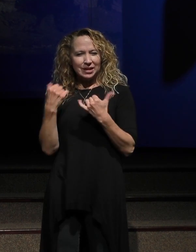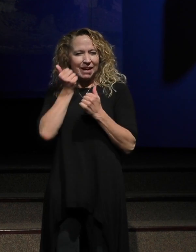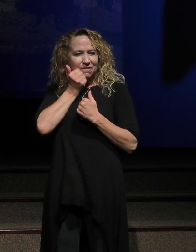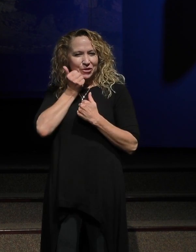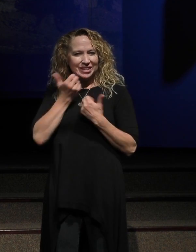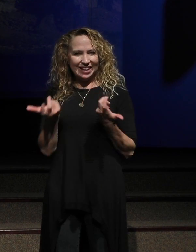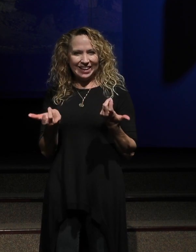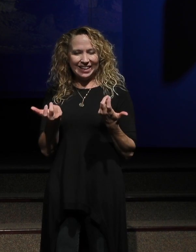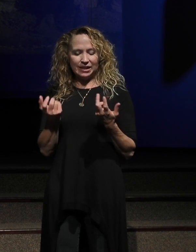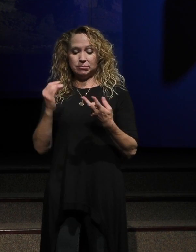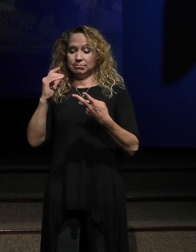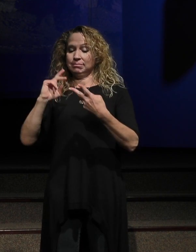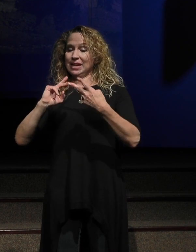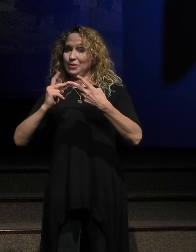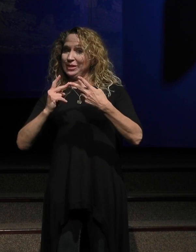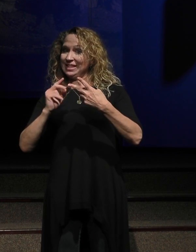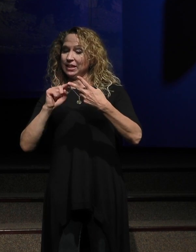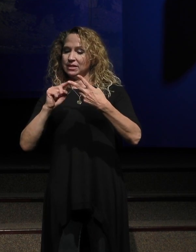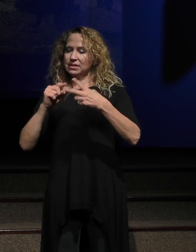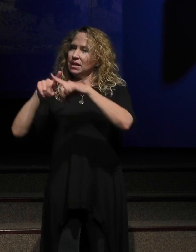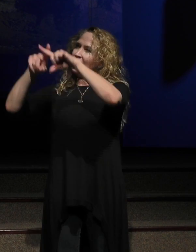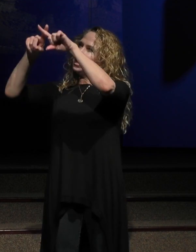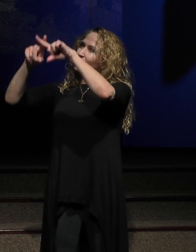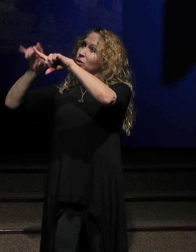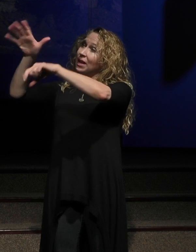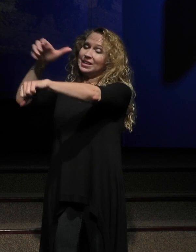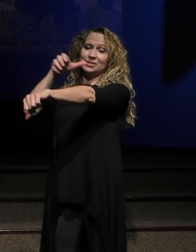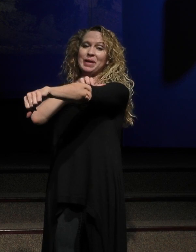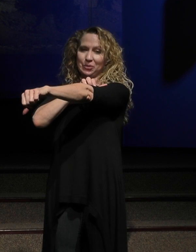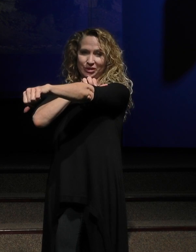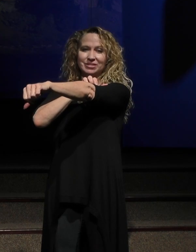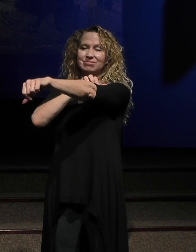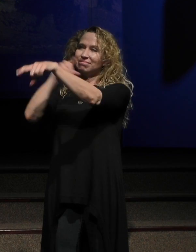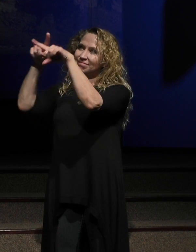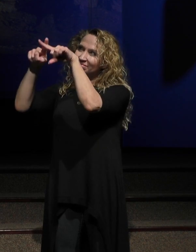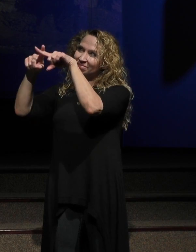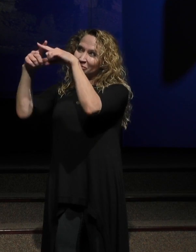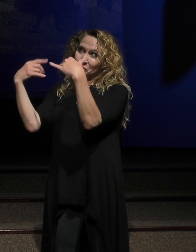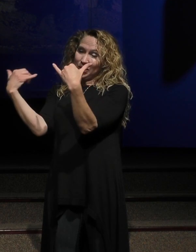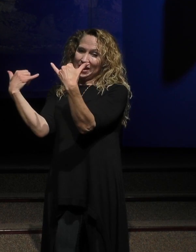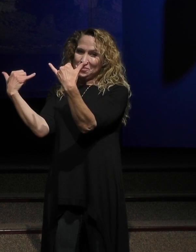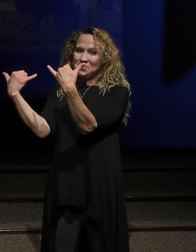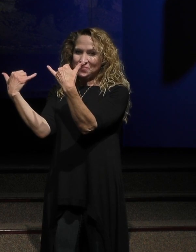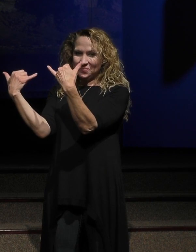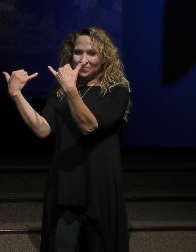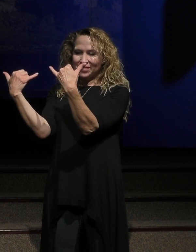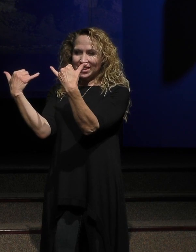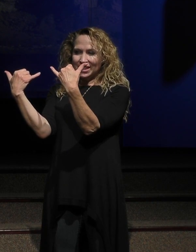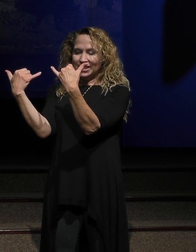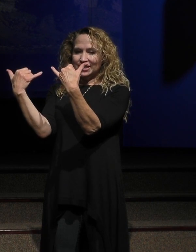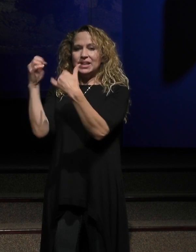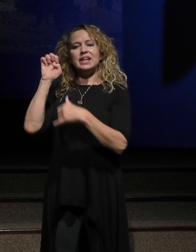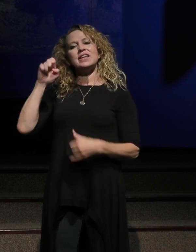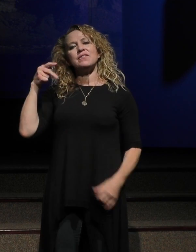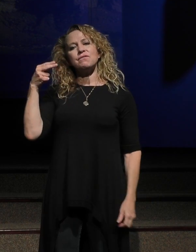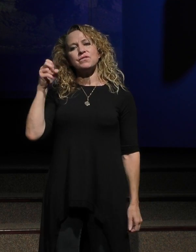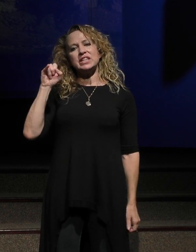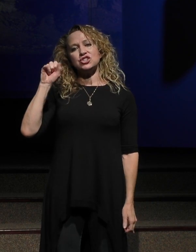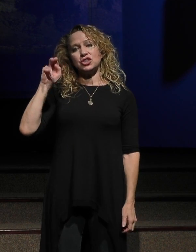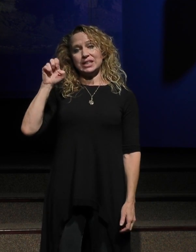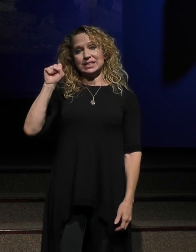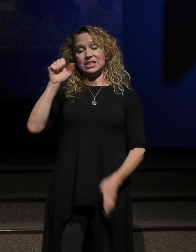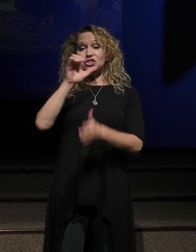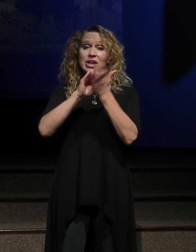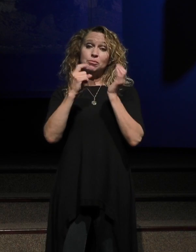Then here's a second statement. I rely on the power of Jesus right now. And it's in Ephesians chapter one,